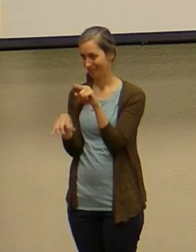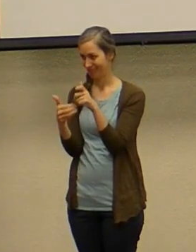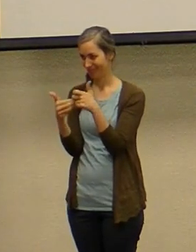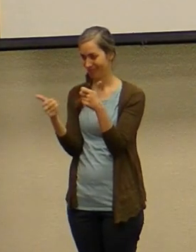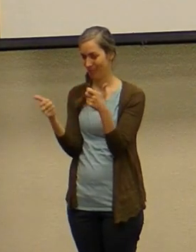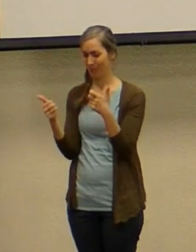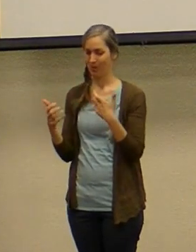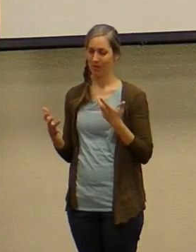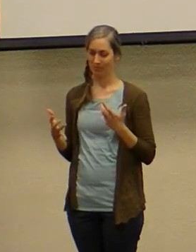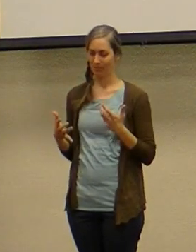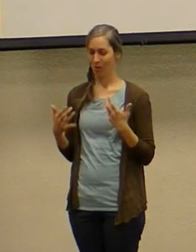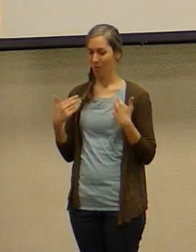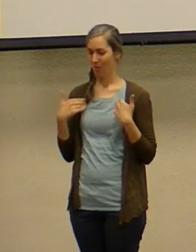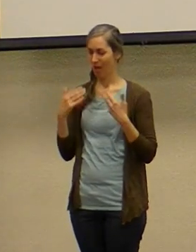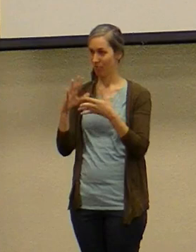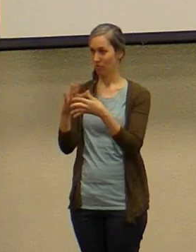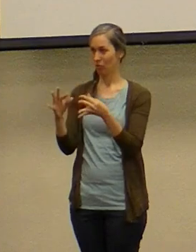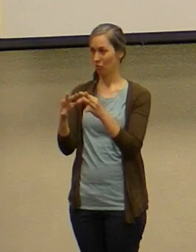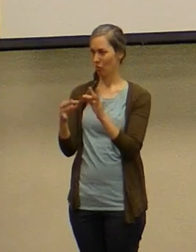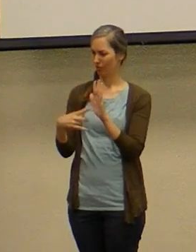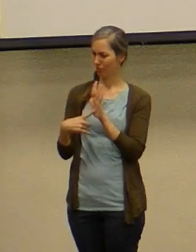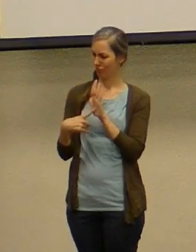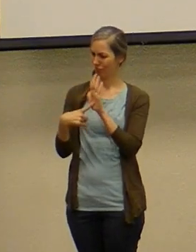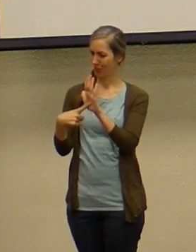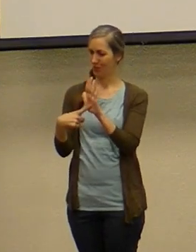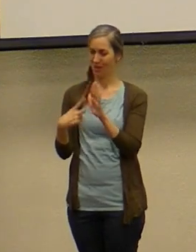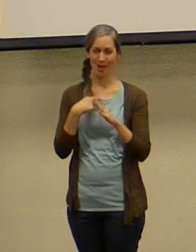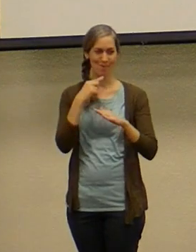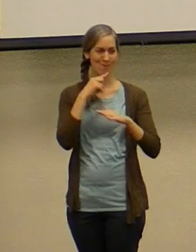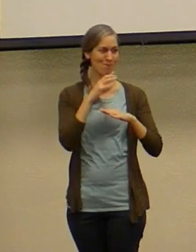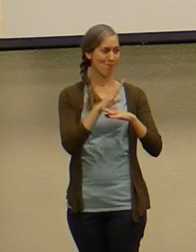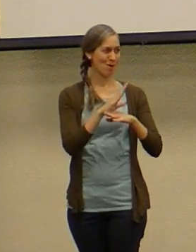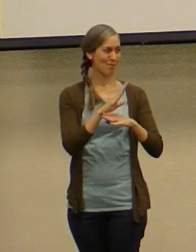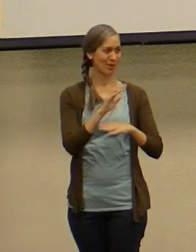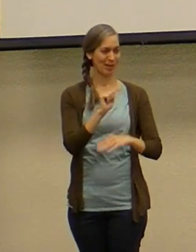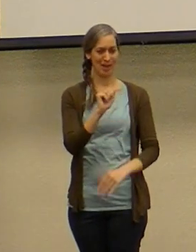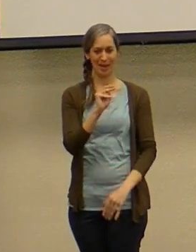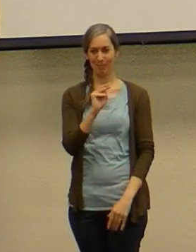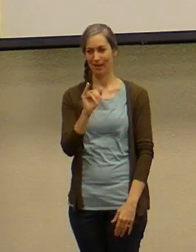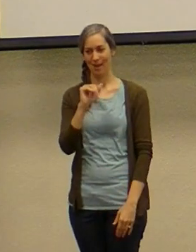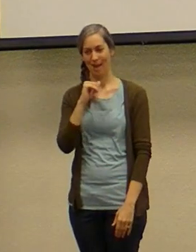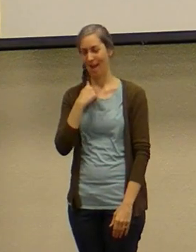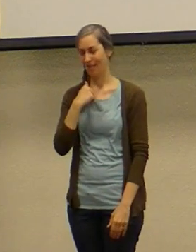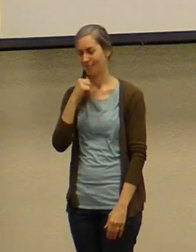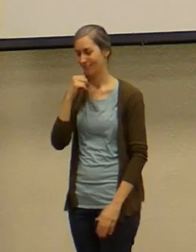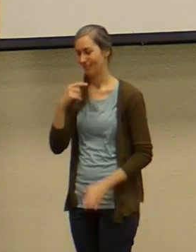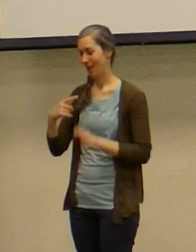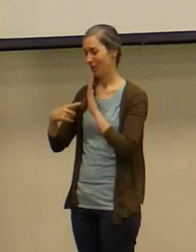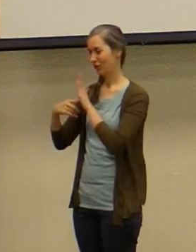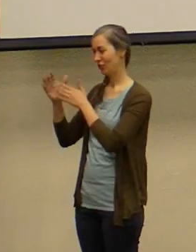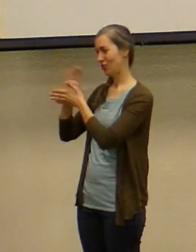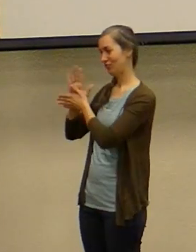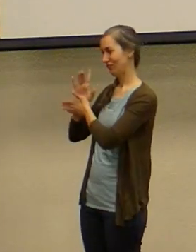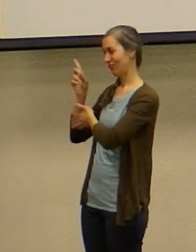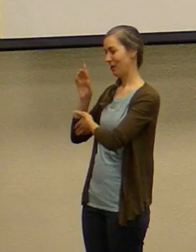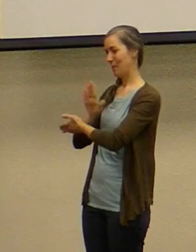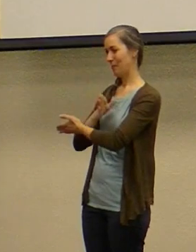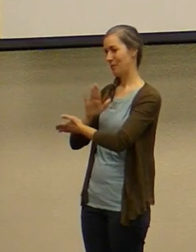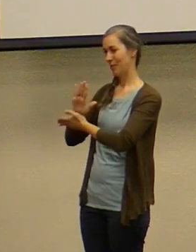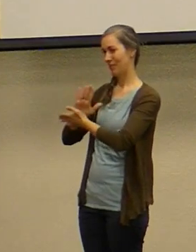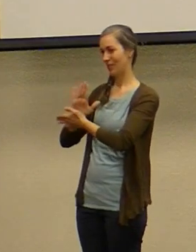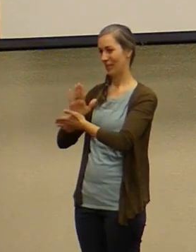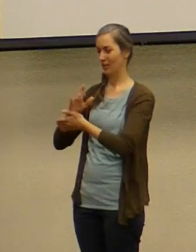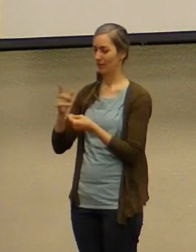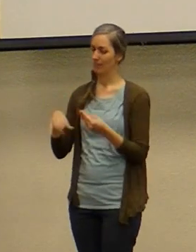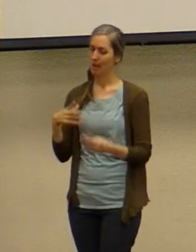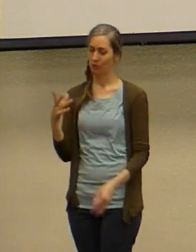a picture of it I promised Amy I wouldn't play this video so I'm just going to tell the story of this music video it involves a dog